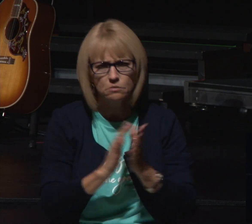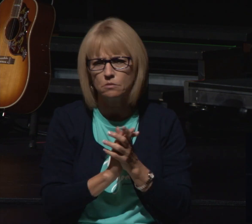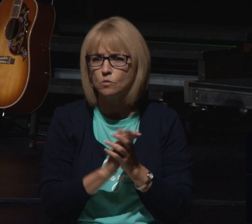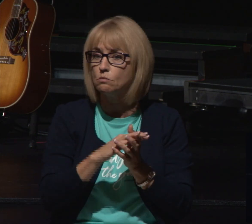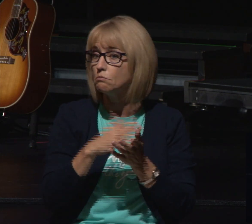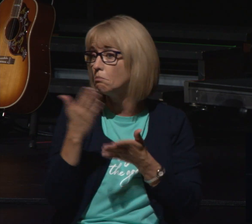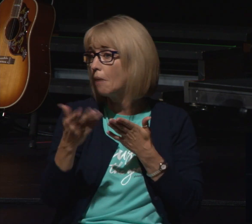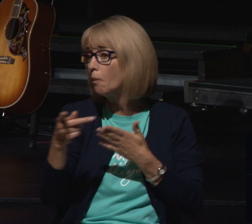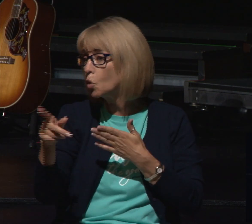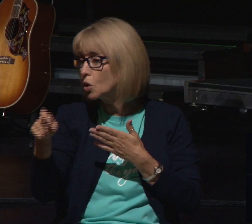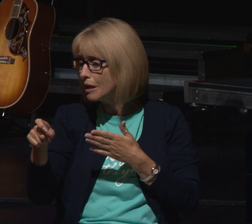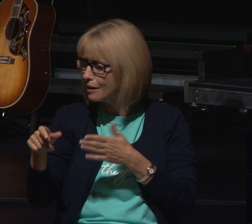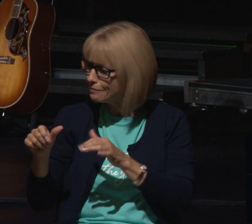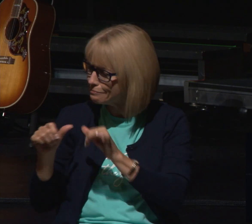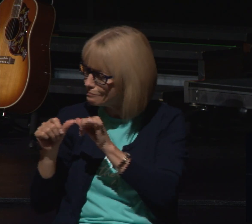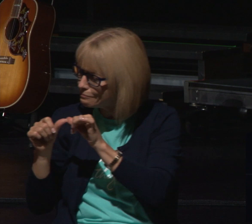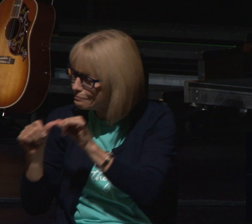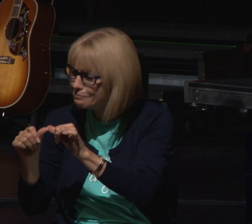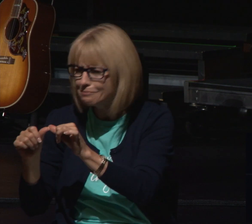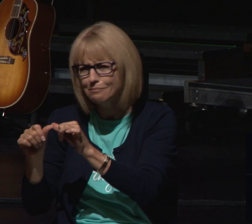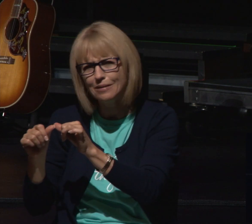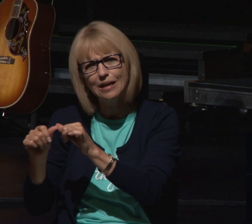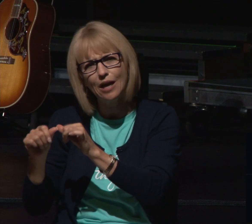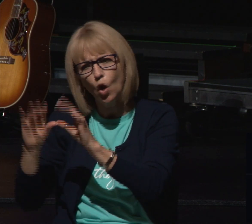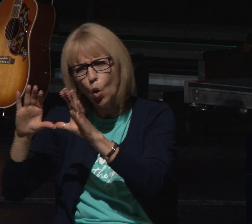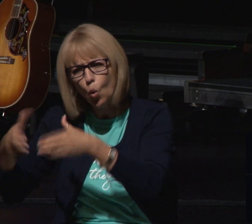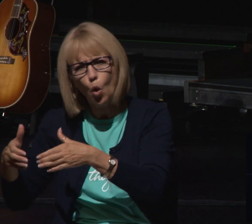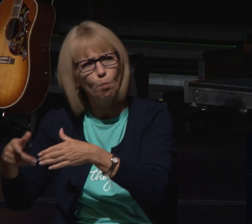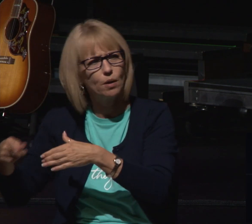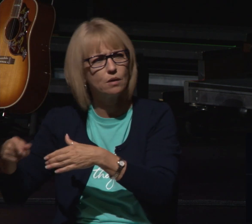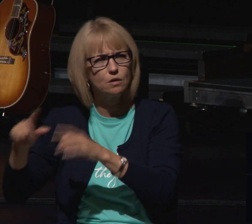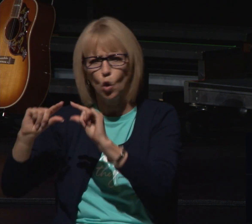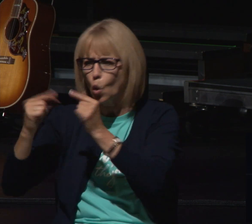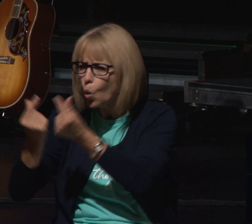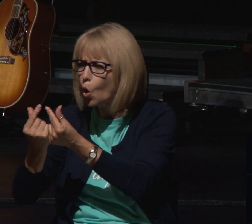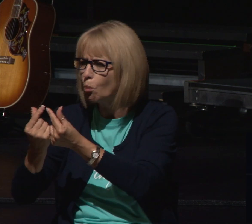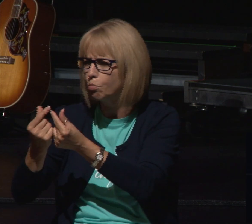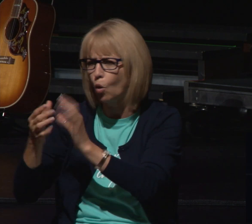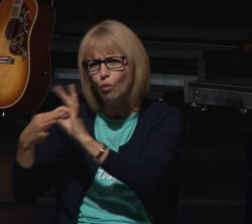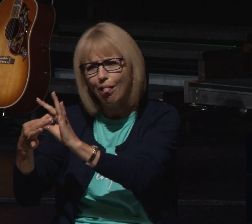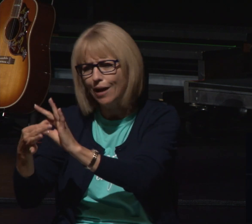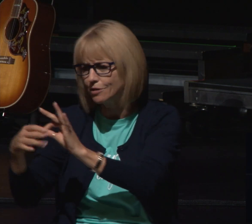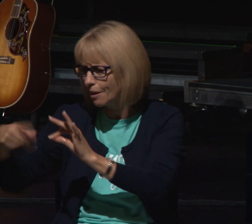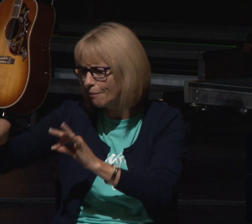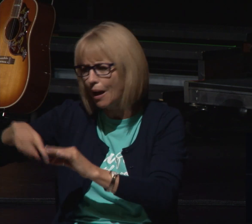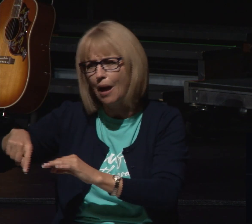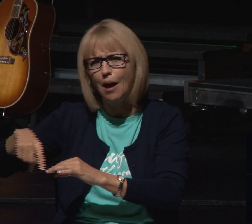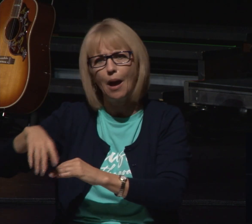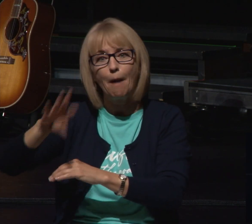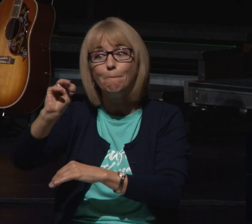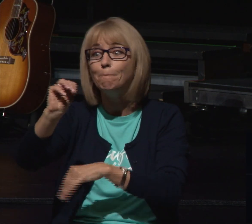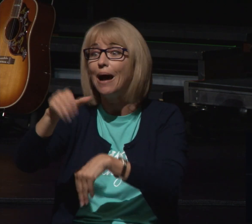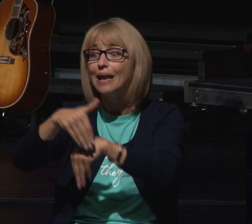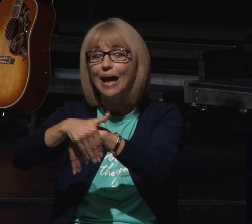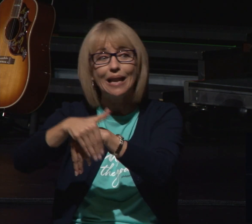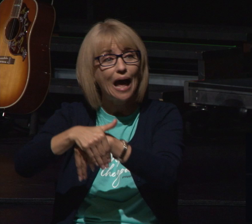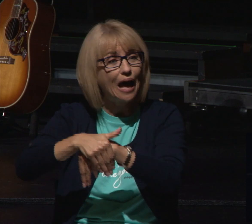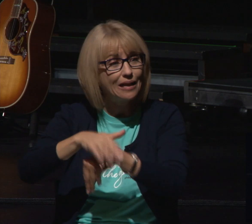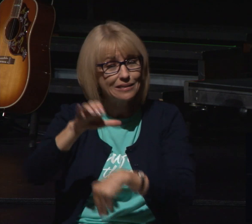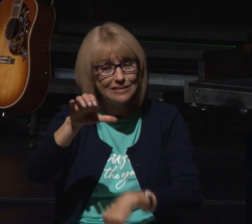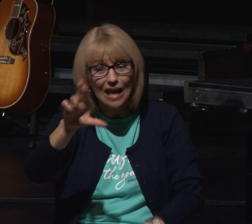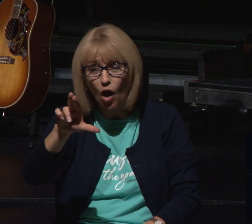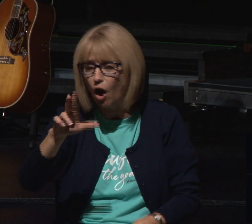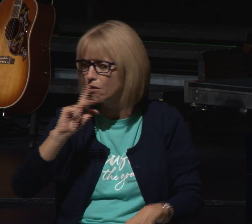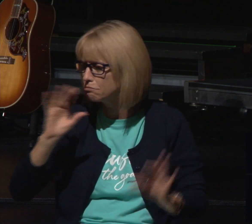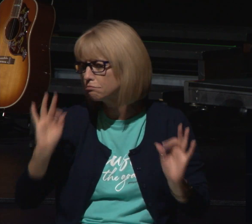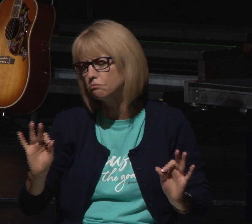you and encourage you and invite you to join one of the groups monday night groups are good for facing issues and moving forward the wednesday